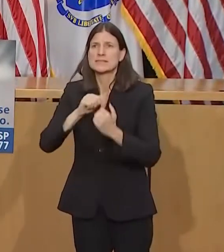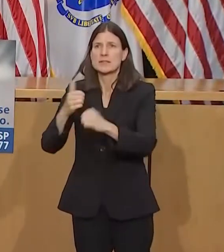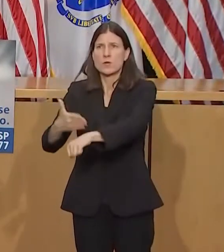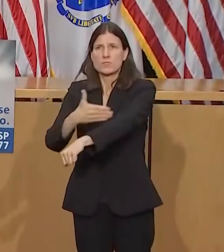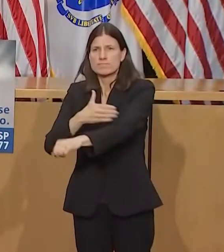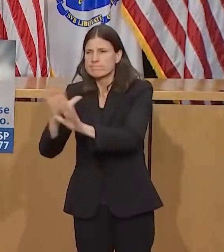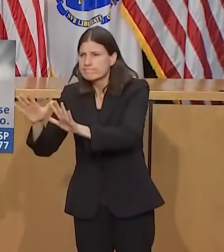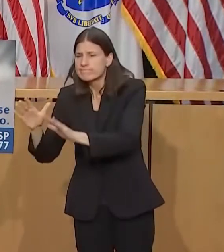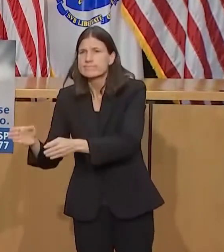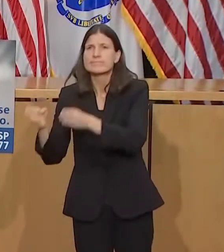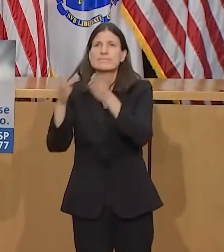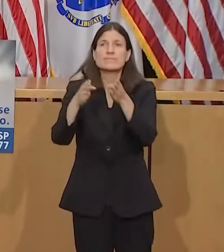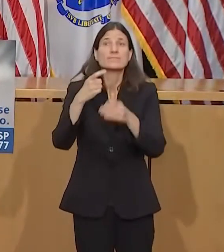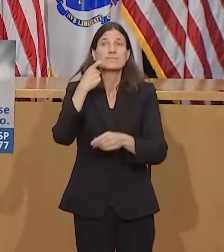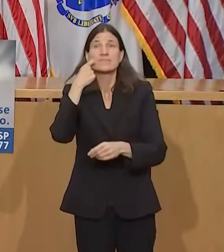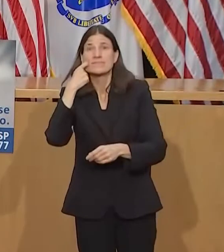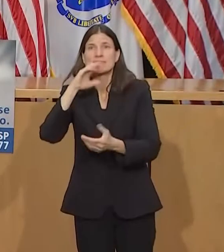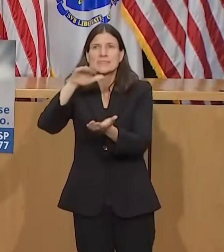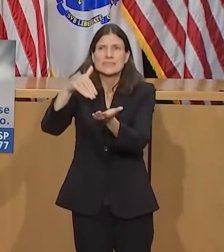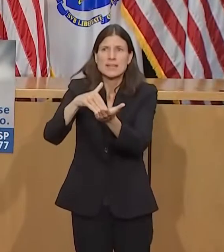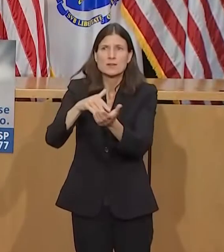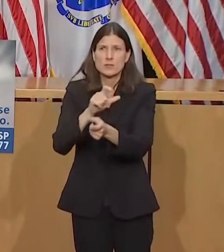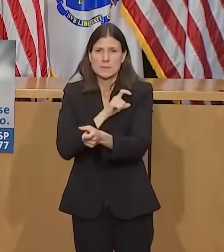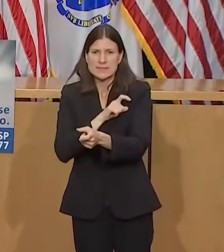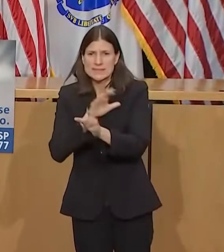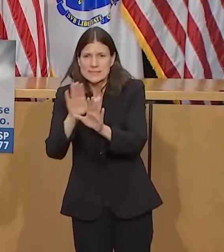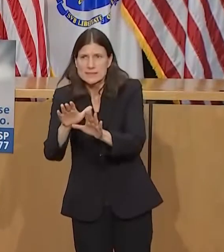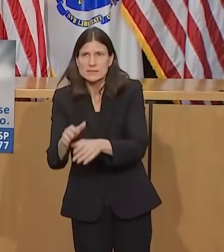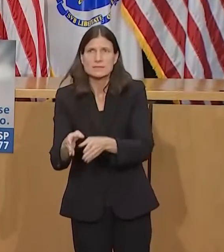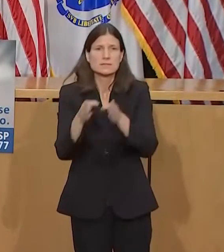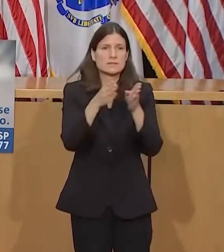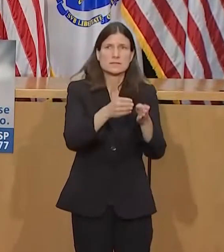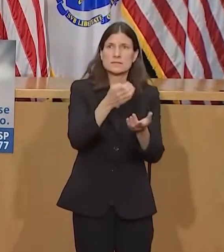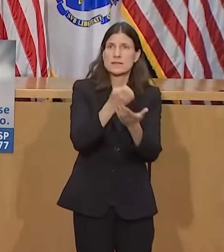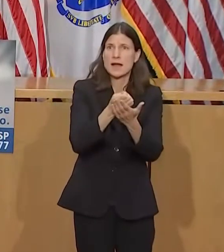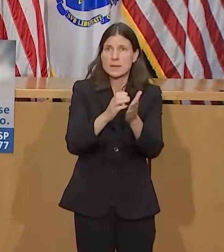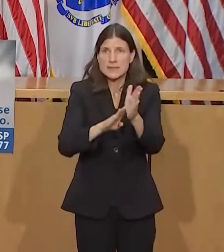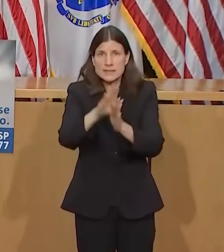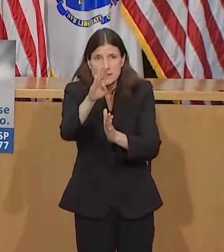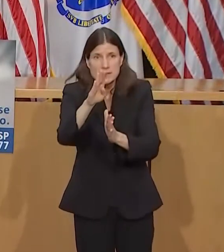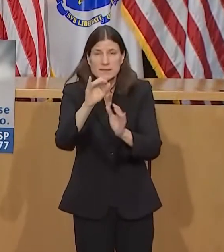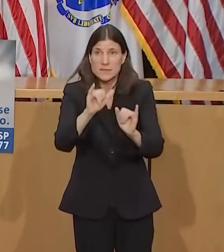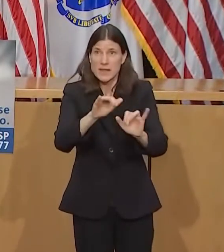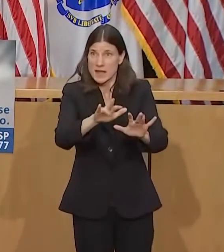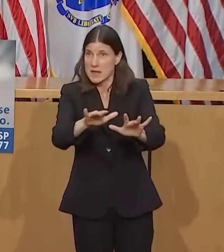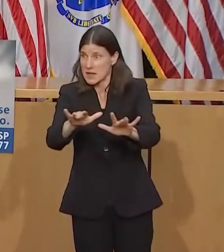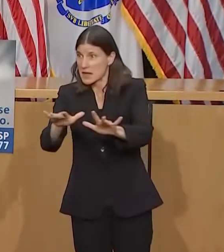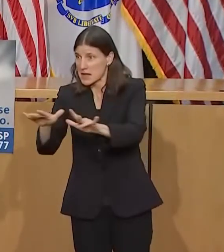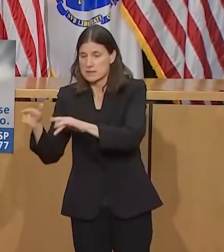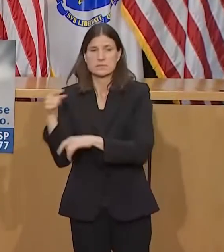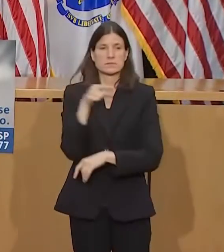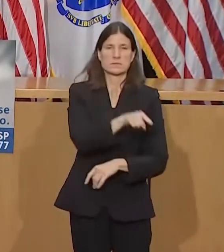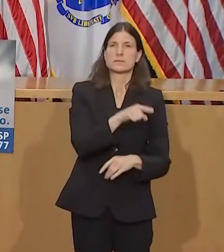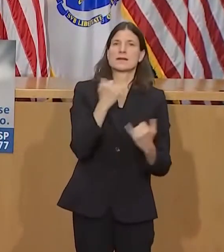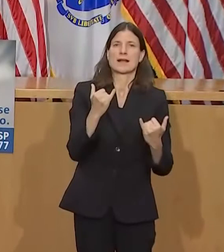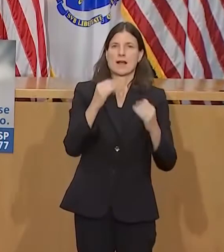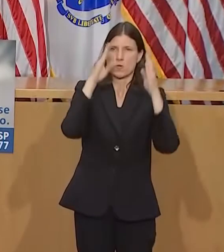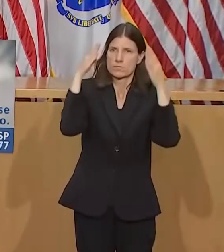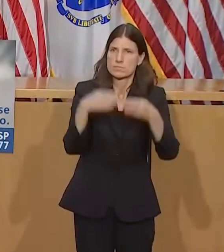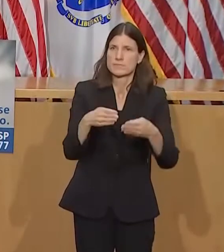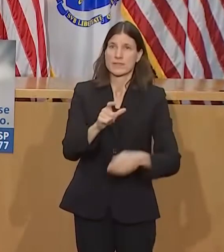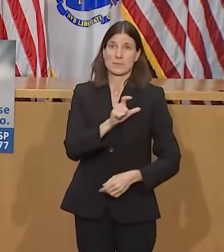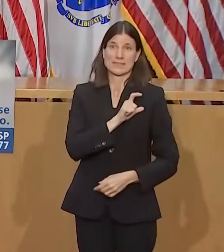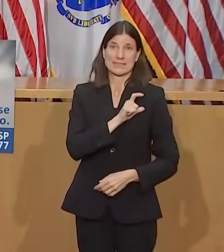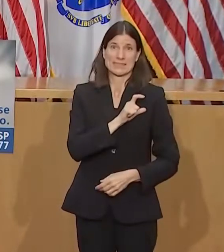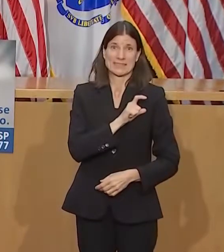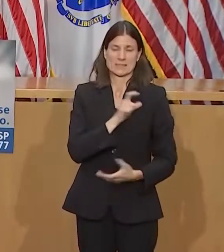construction and economic development, and public safety. And we're very grateful for their insight and their collaboration over the last five and